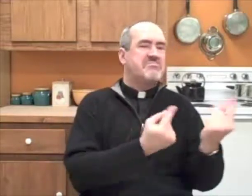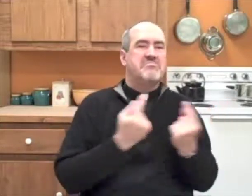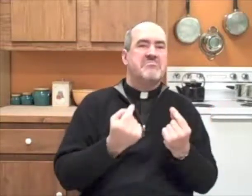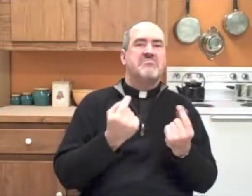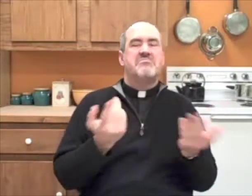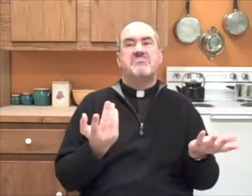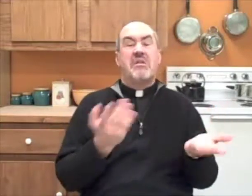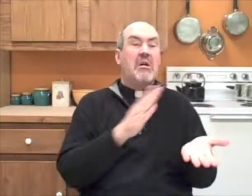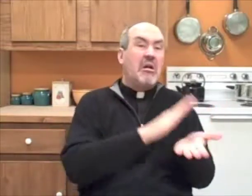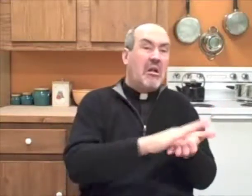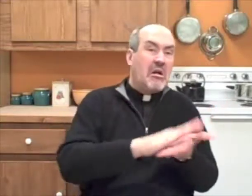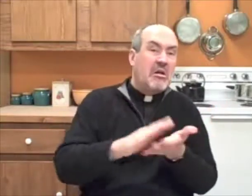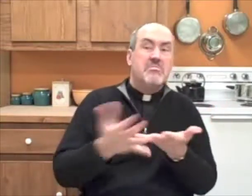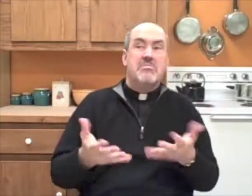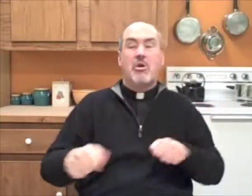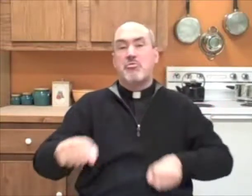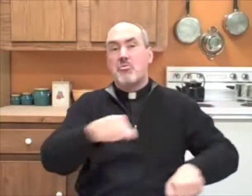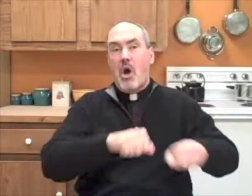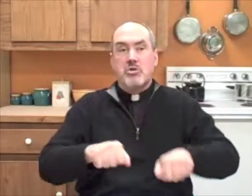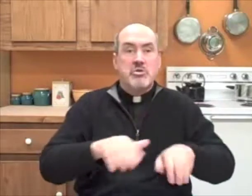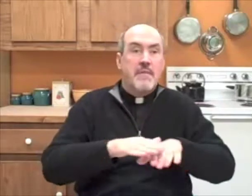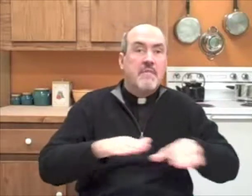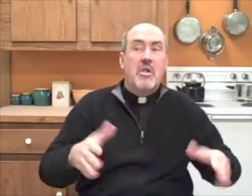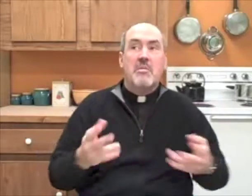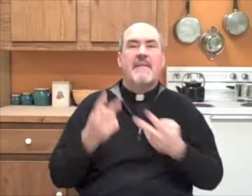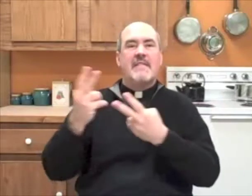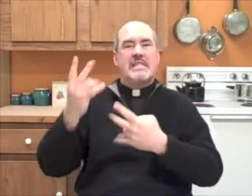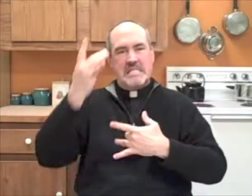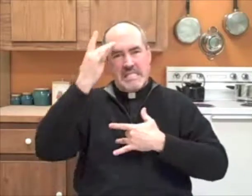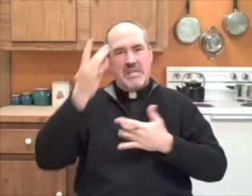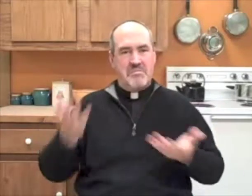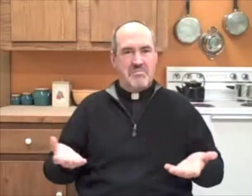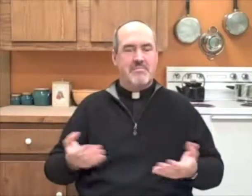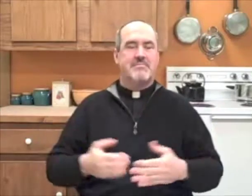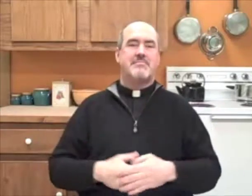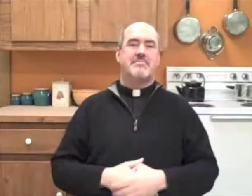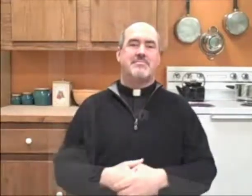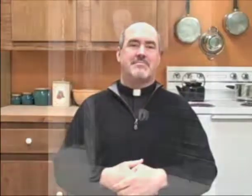When he wasn't answering the door, he would do odd jobs, like cleaning, and visiting sick people.